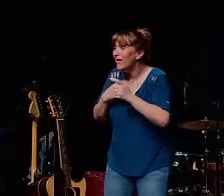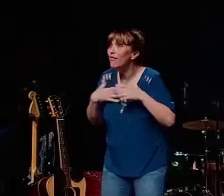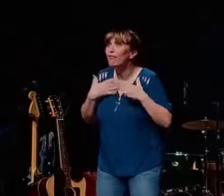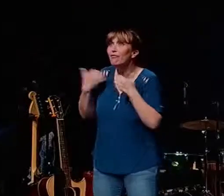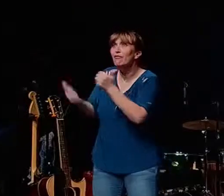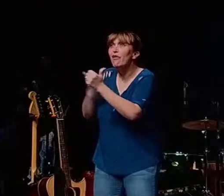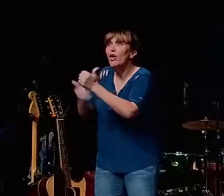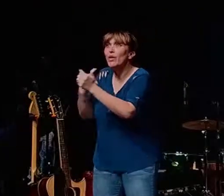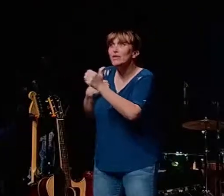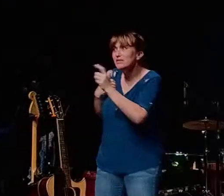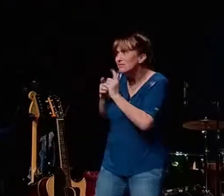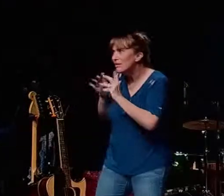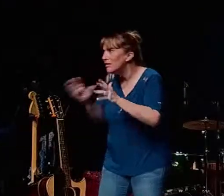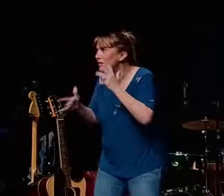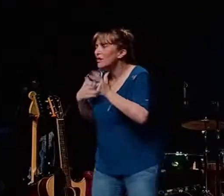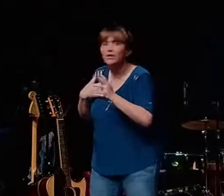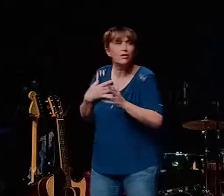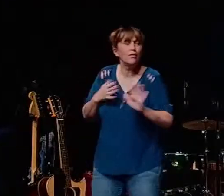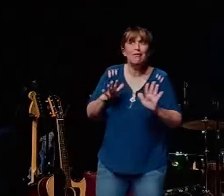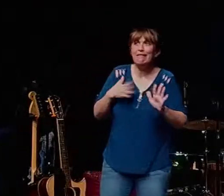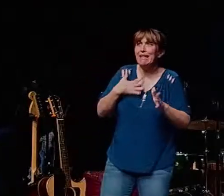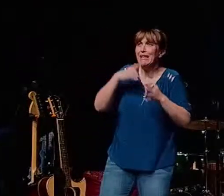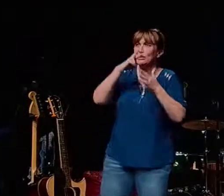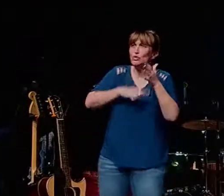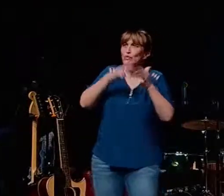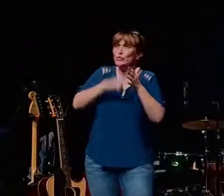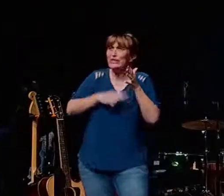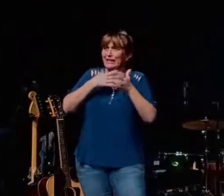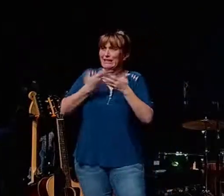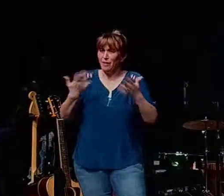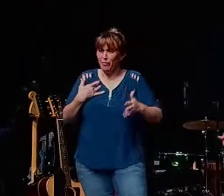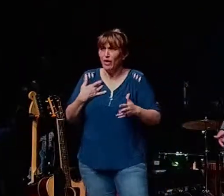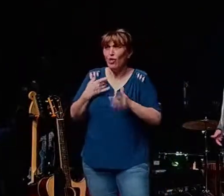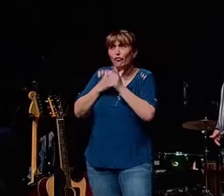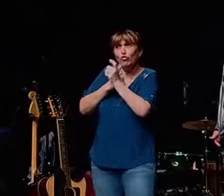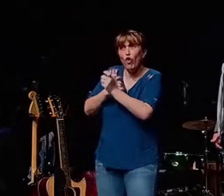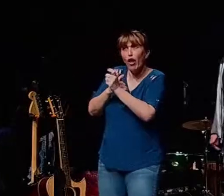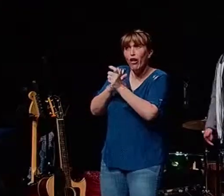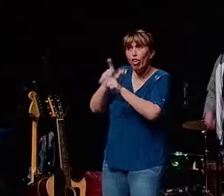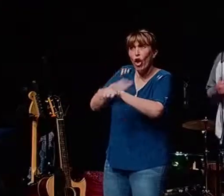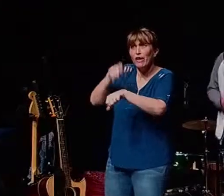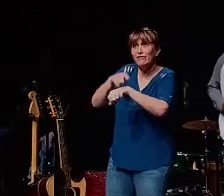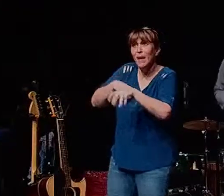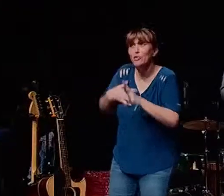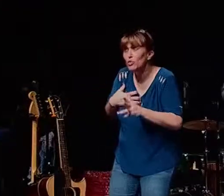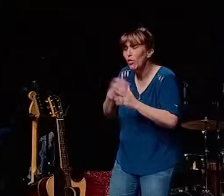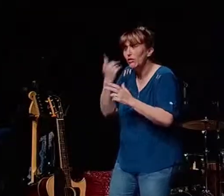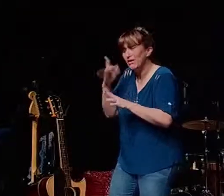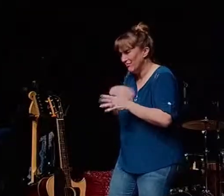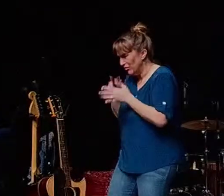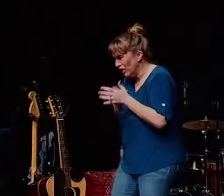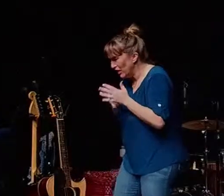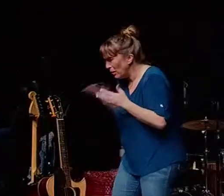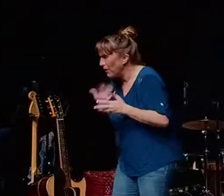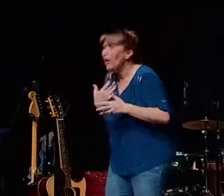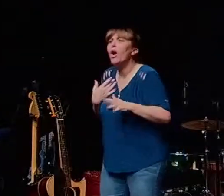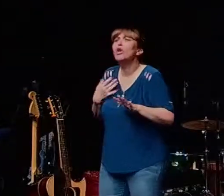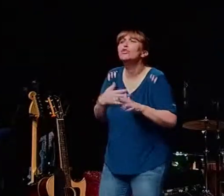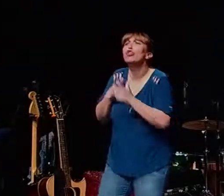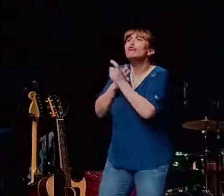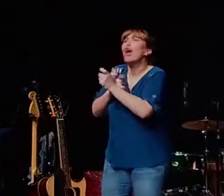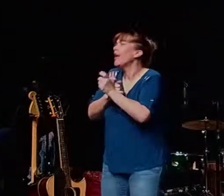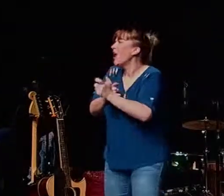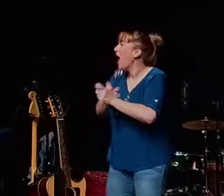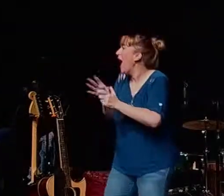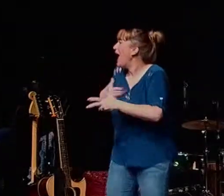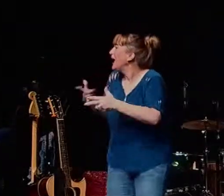long enough to understand this guy is reading something out loud and understand what it is and then as you're running you start talking to